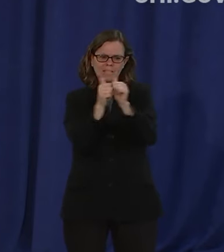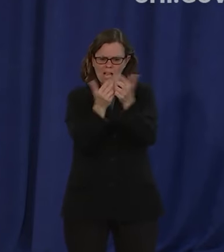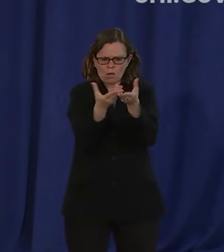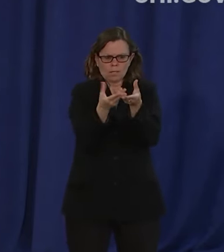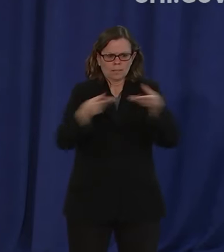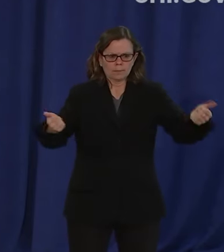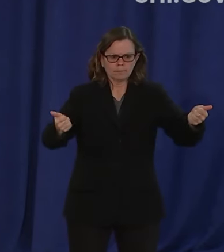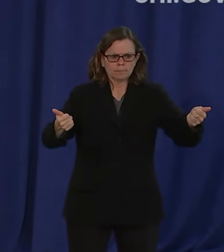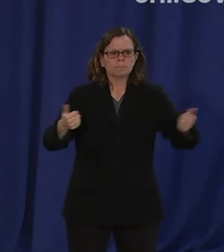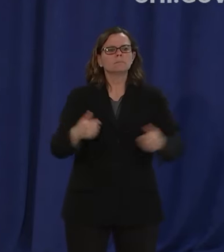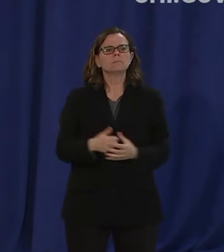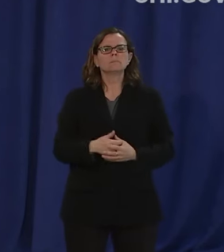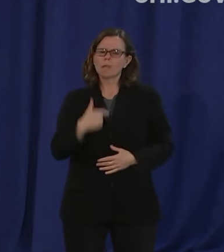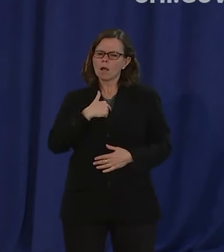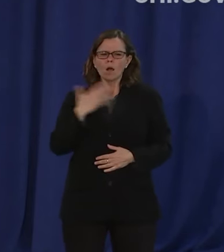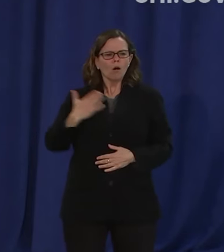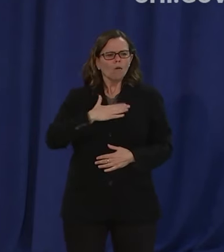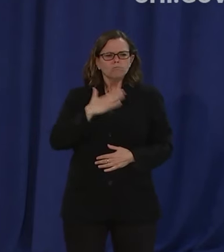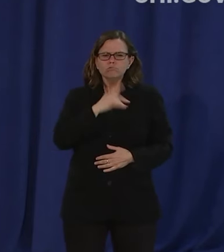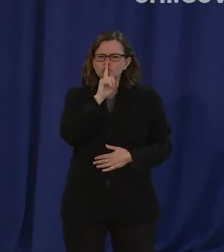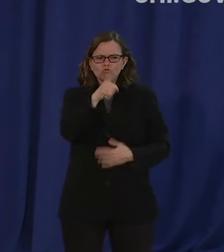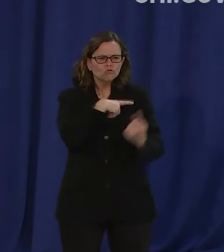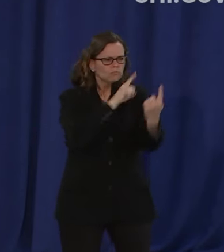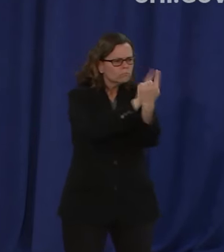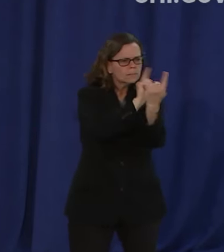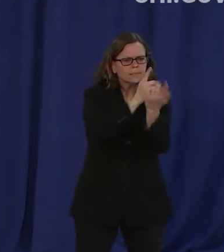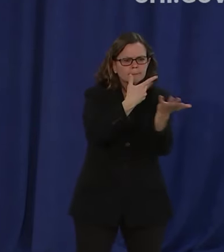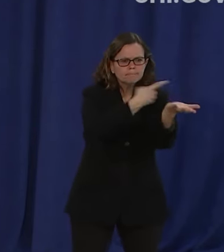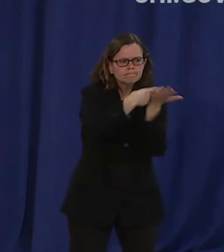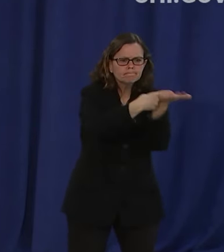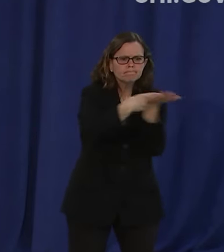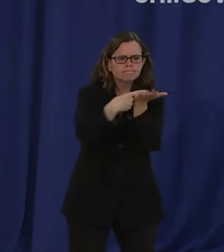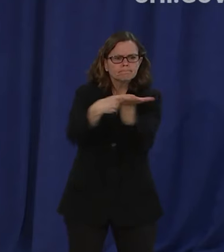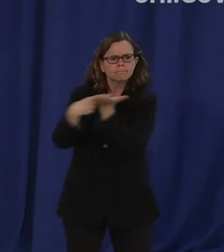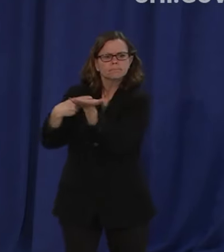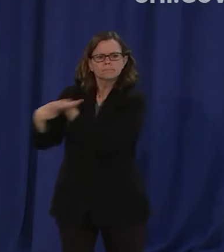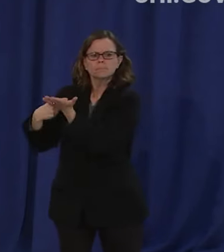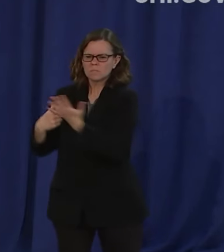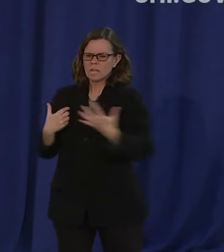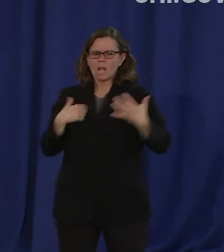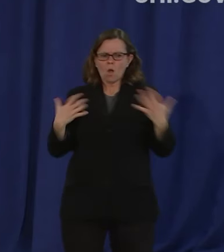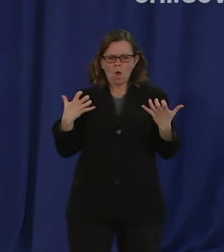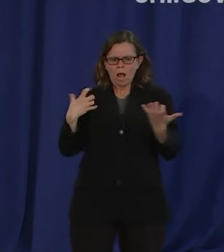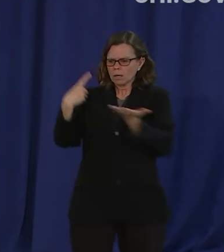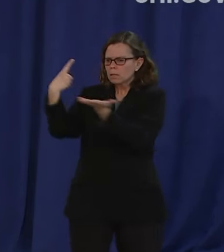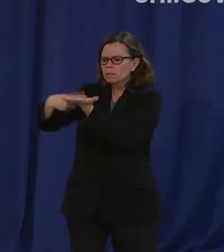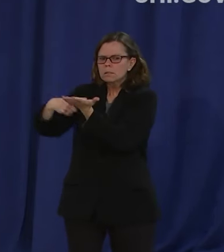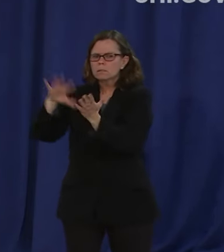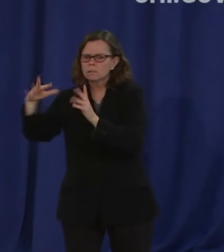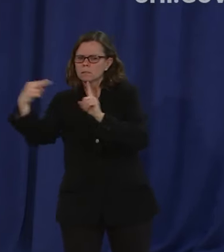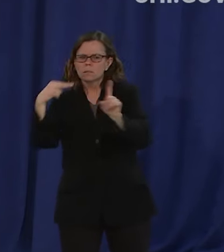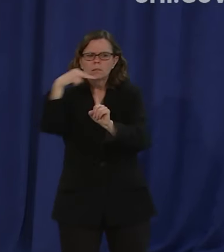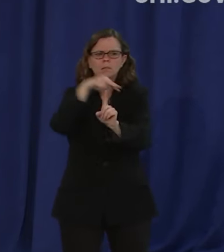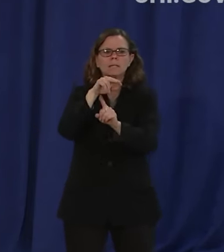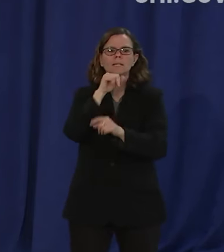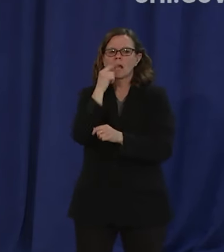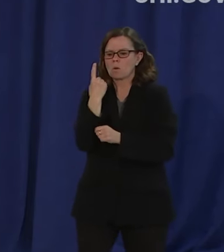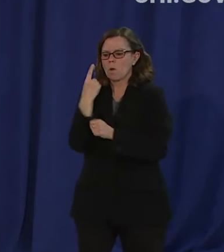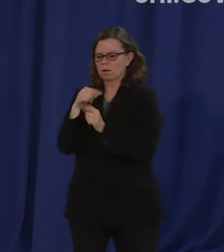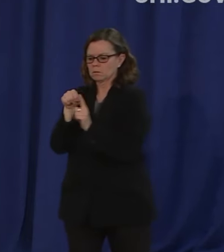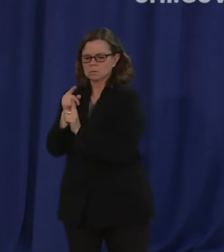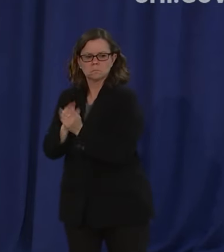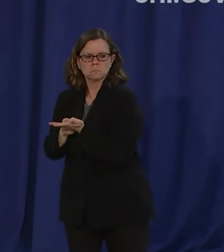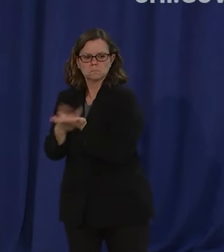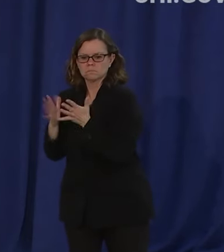to talk about and solve all parts of the problem not solve one part and then create catastrophe for another part it